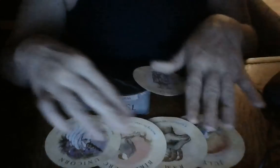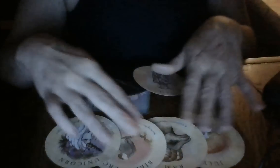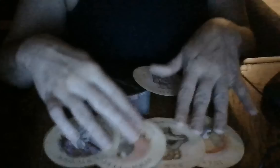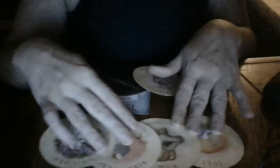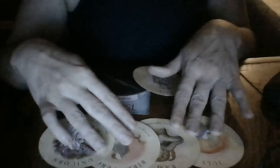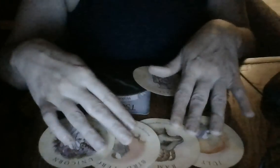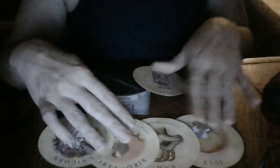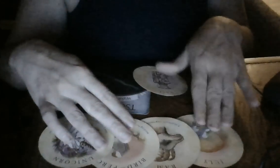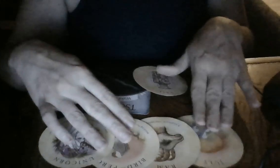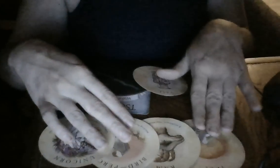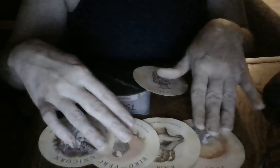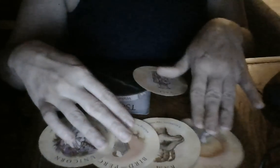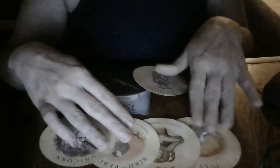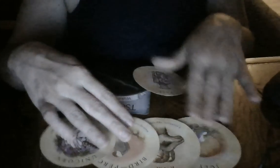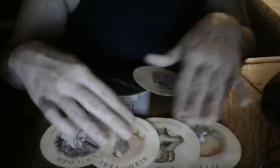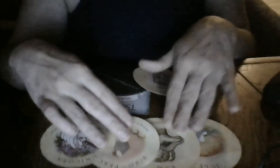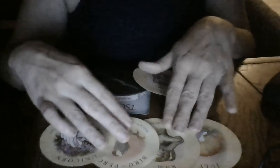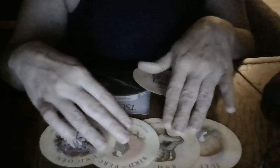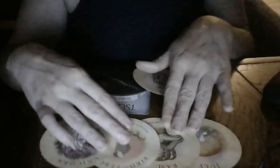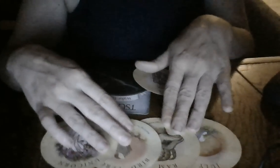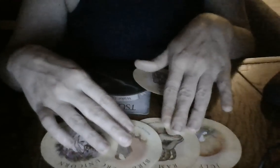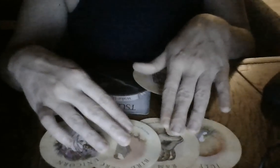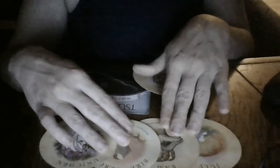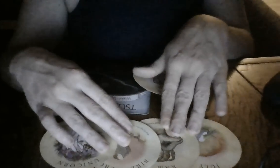These people cannot go where you're going.